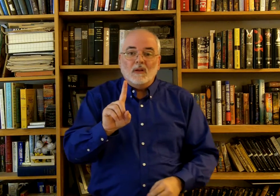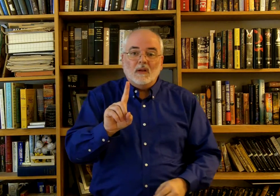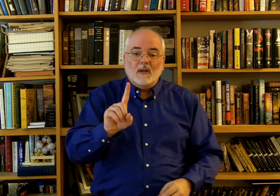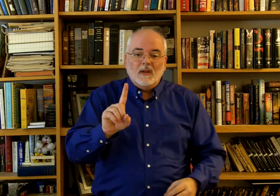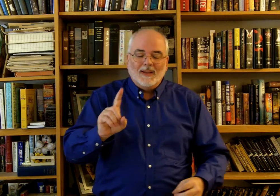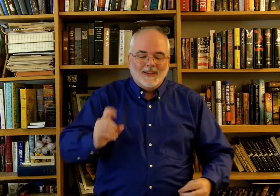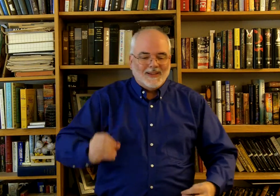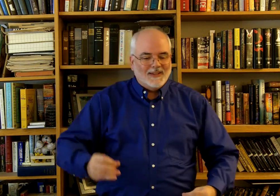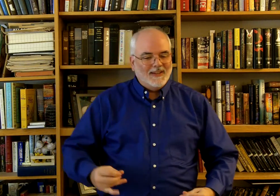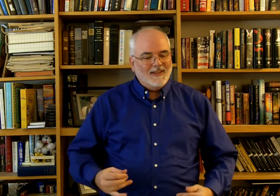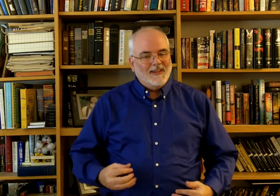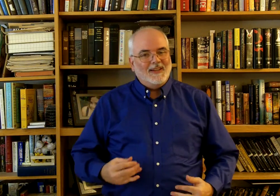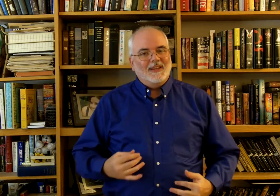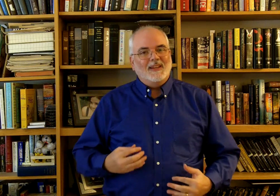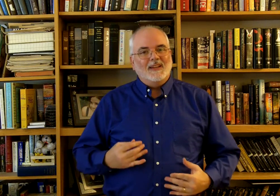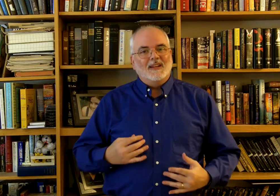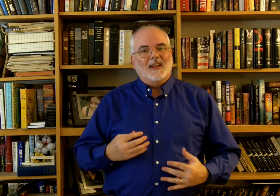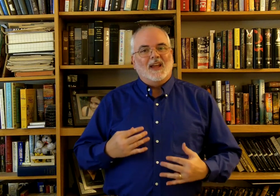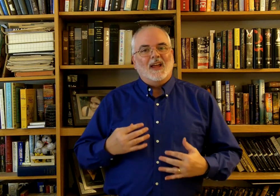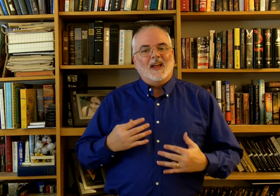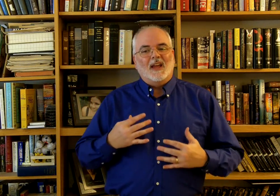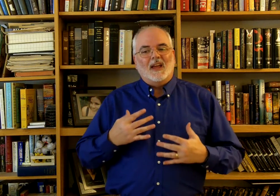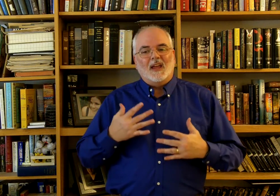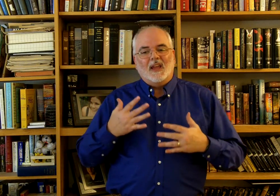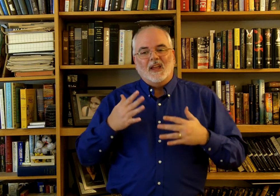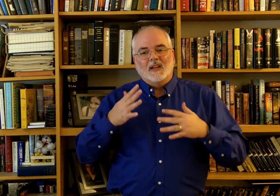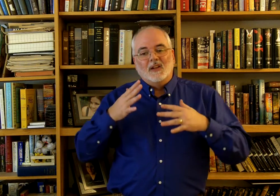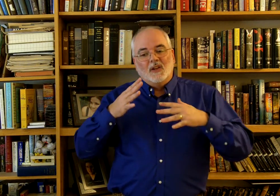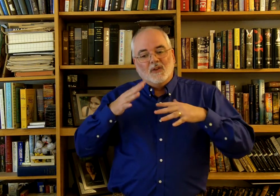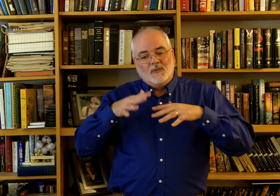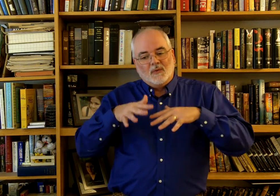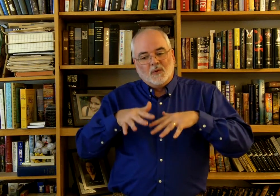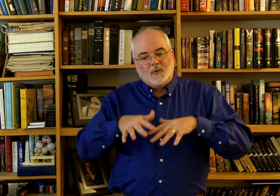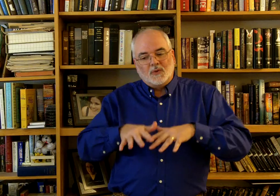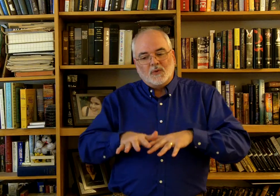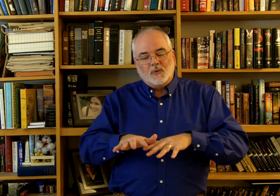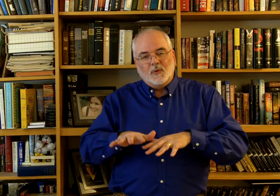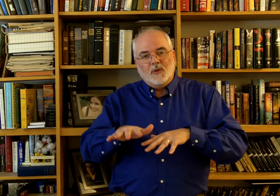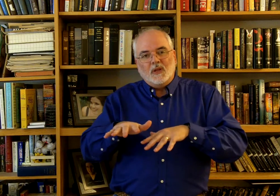delightful stream